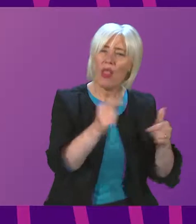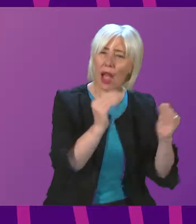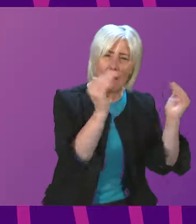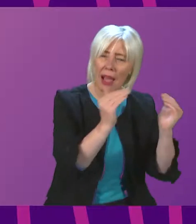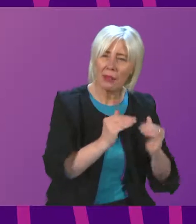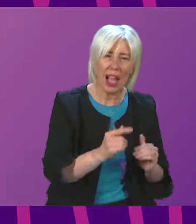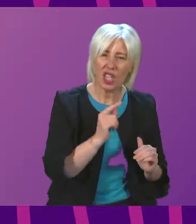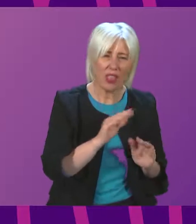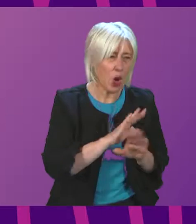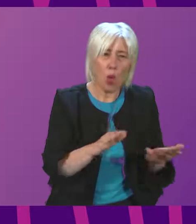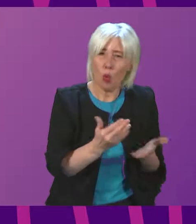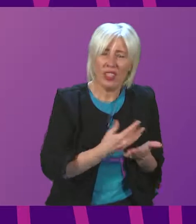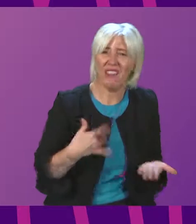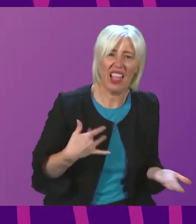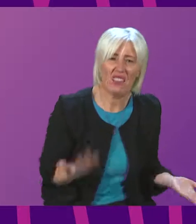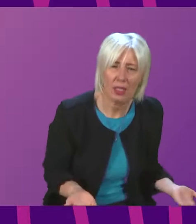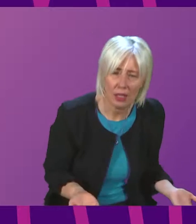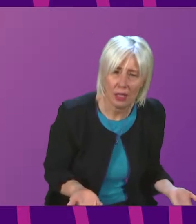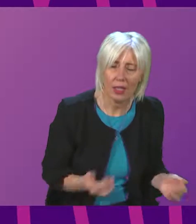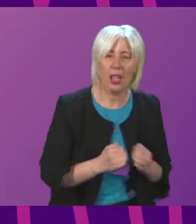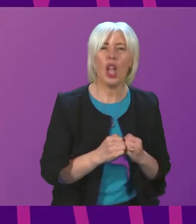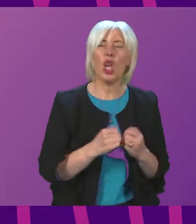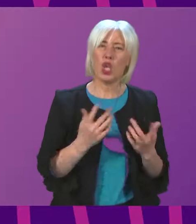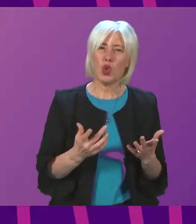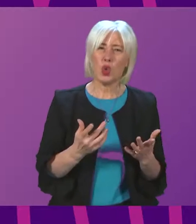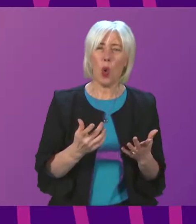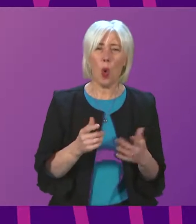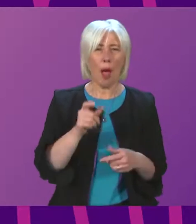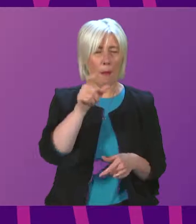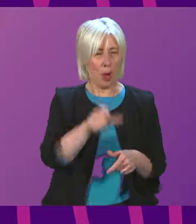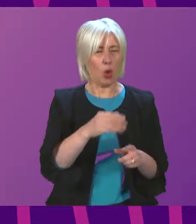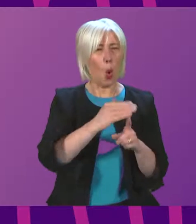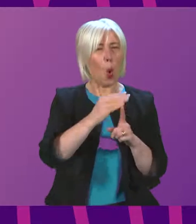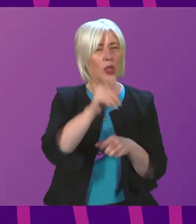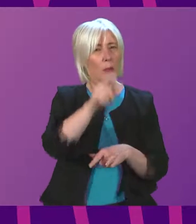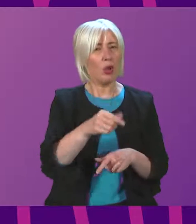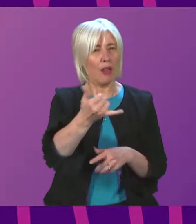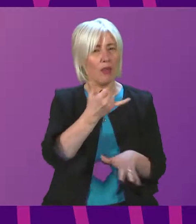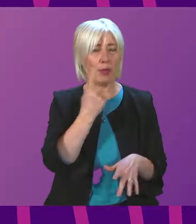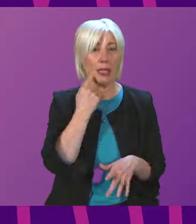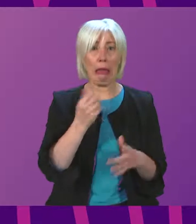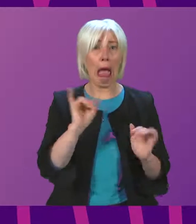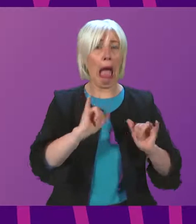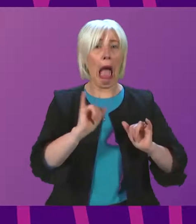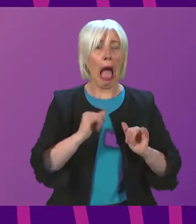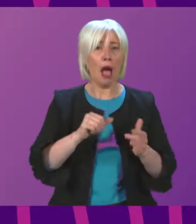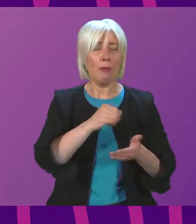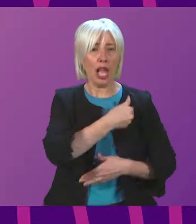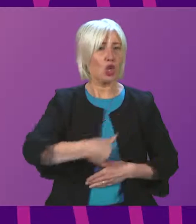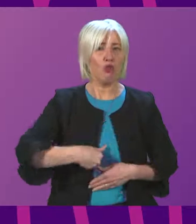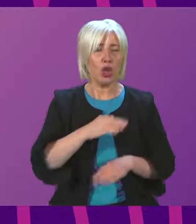won't start saving the lives we hope it will. And the pensioner who called me yesterday panicking their insurance while being validated